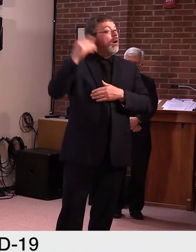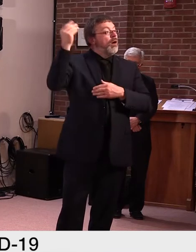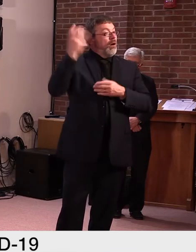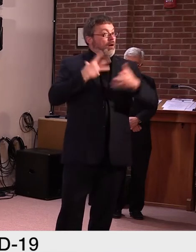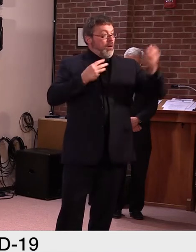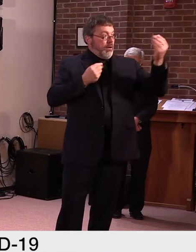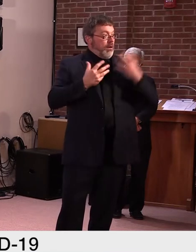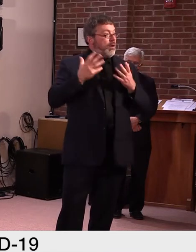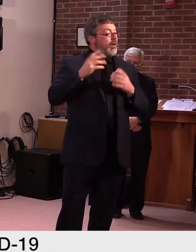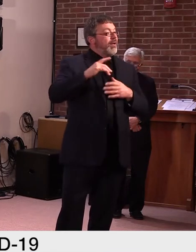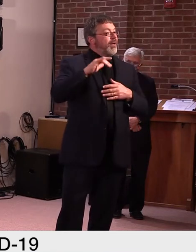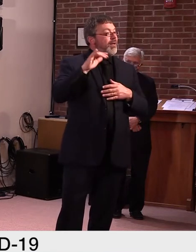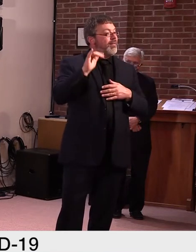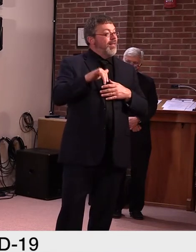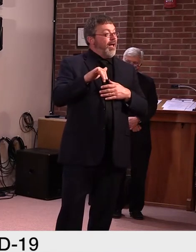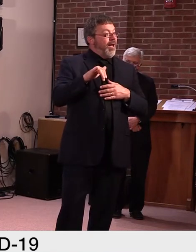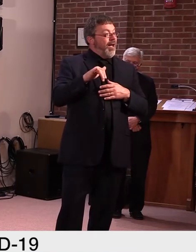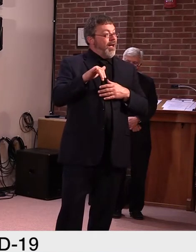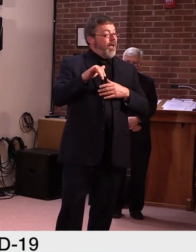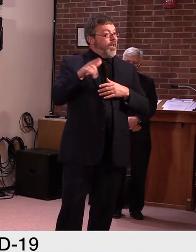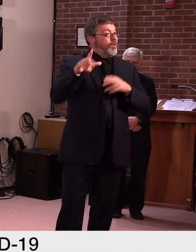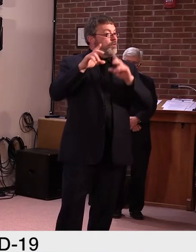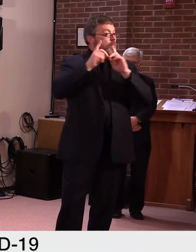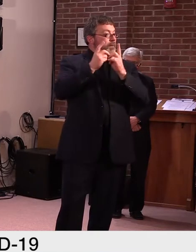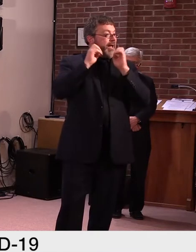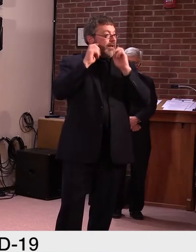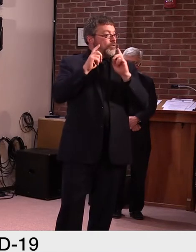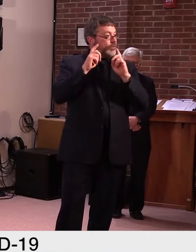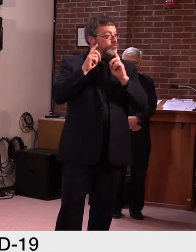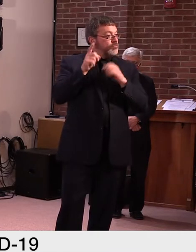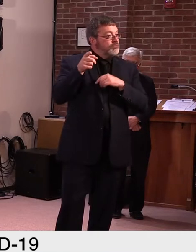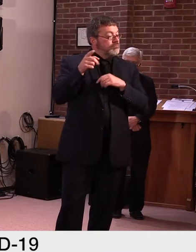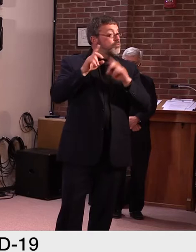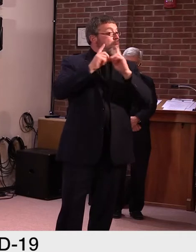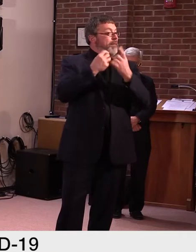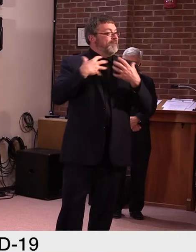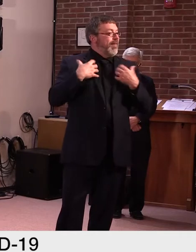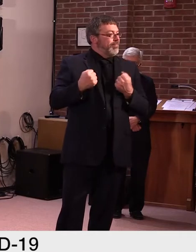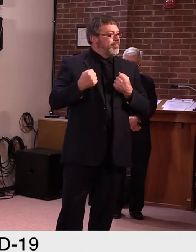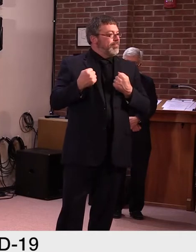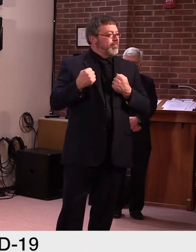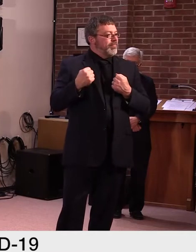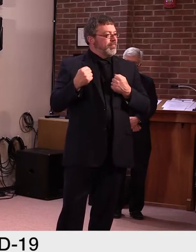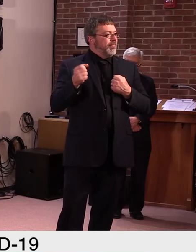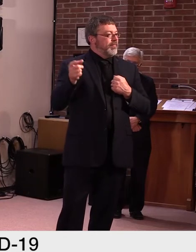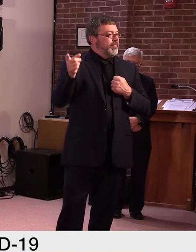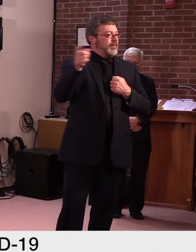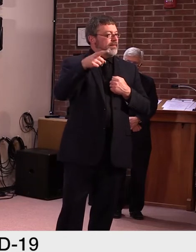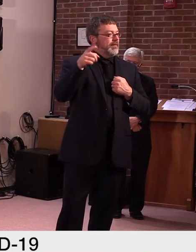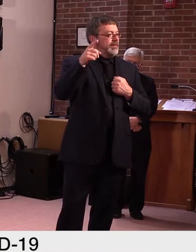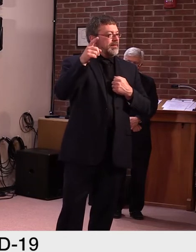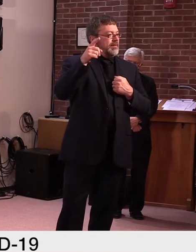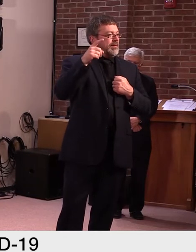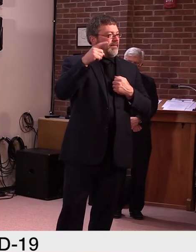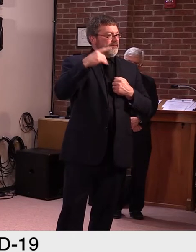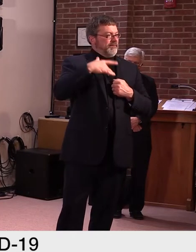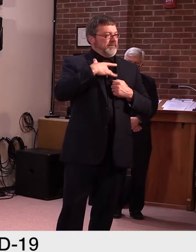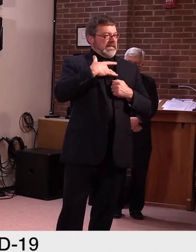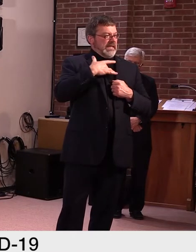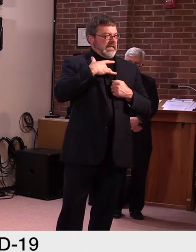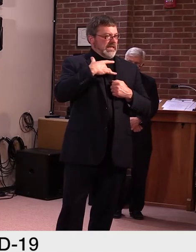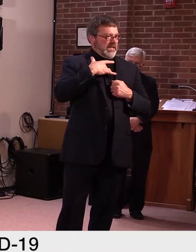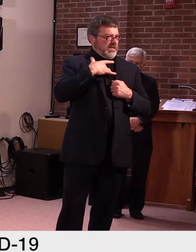said to them that they never really thought that would happen next week. Uh, I'm just wondering what has happened,